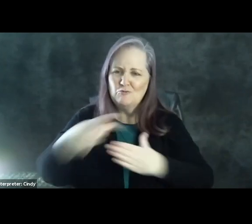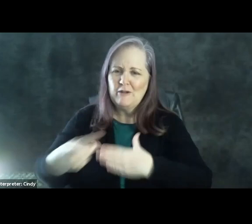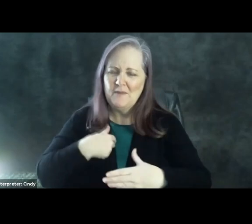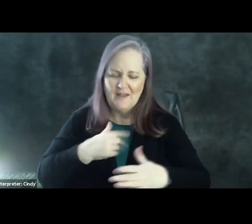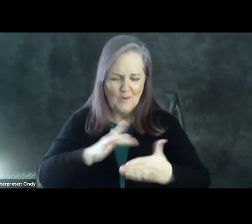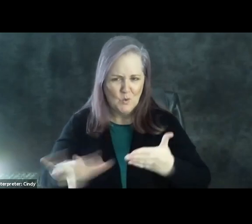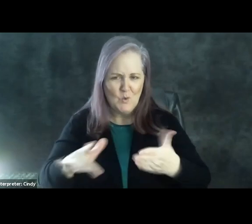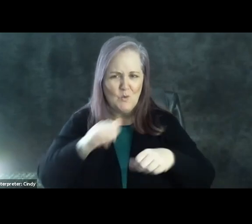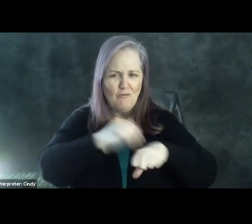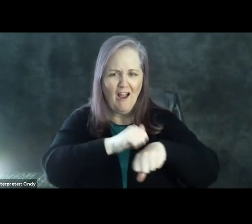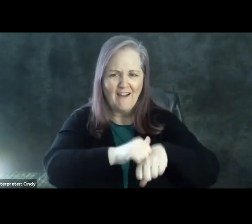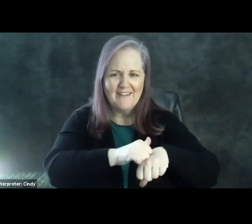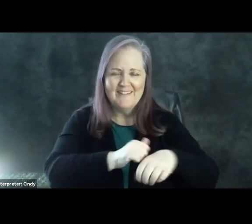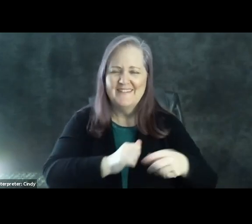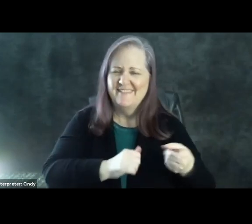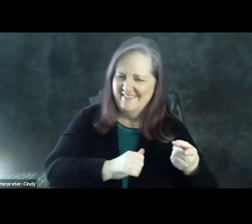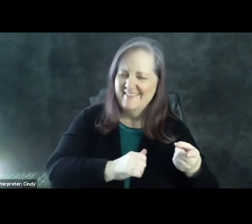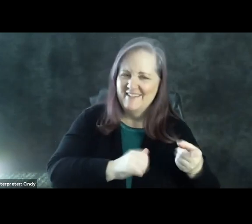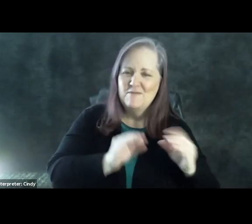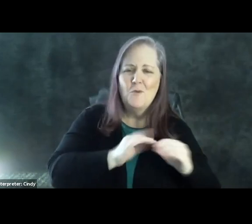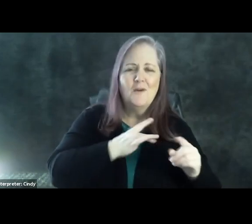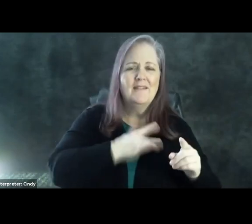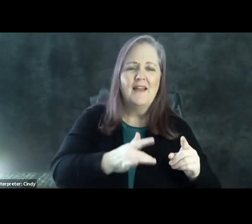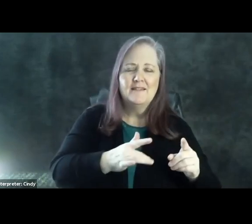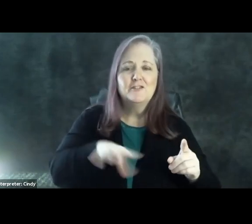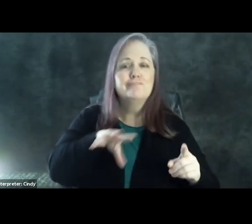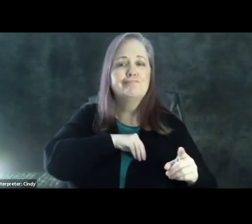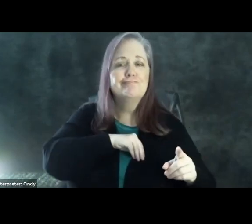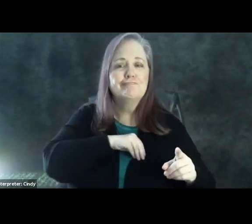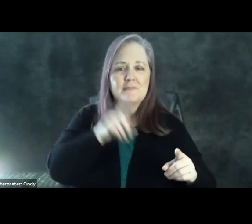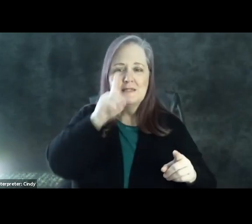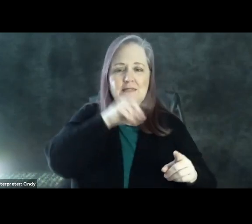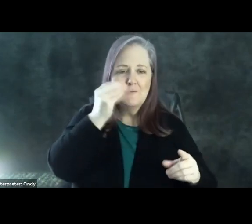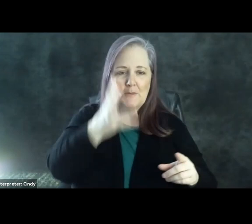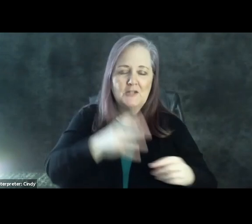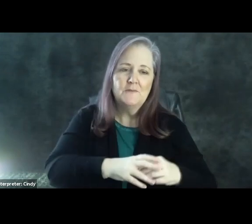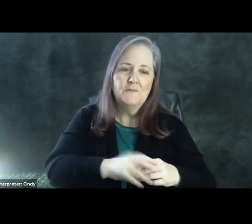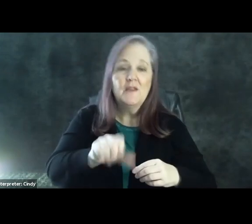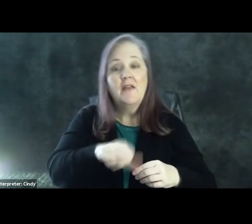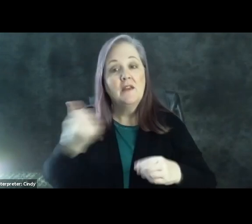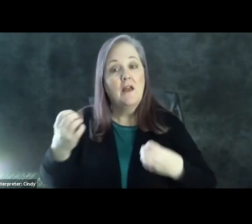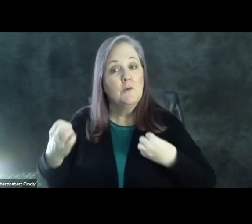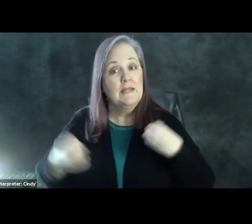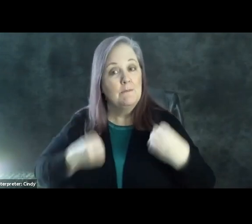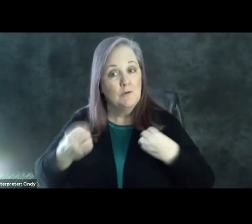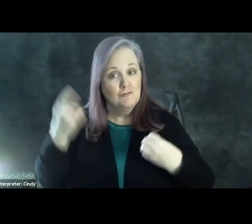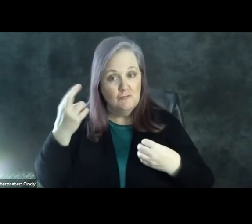If you're, if you think that way, you're more likely to take in that disinformation. And then there are a lot of emotional reasons that people are